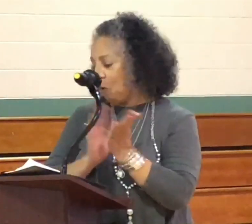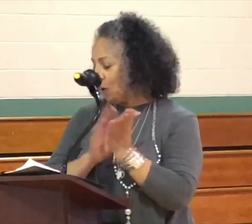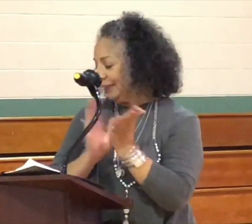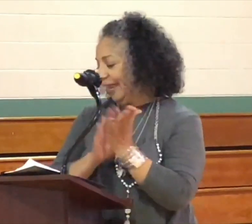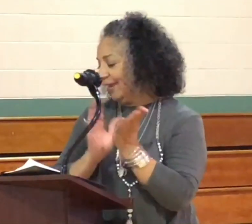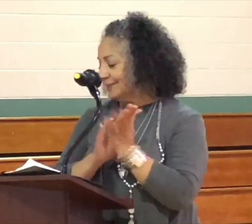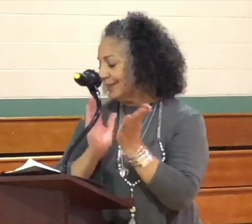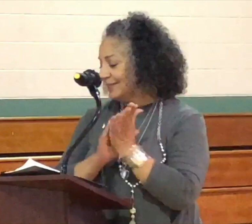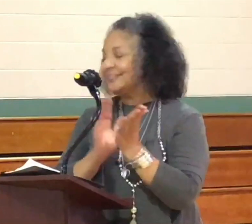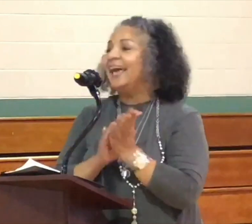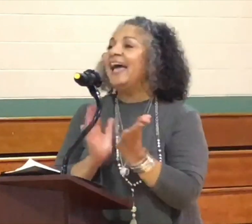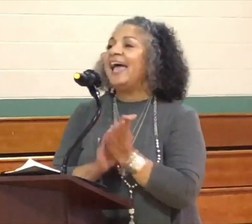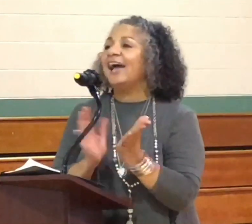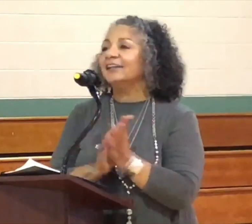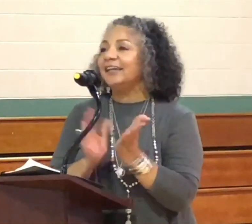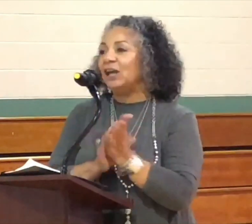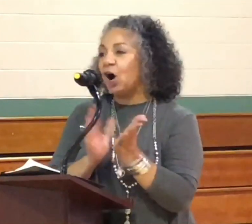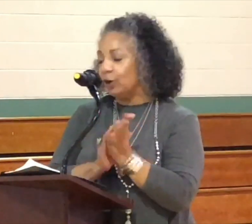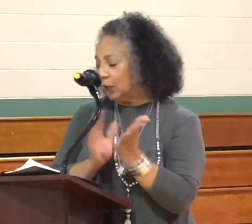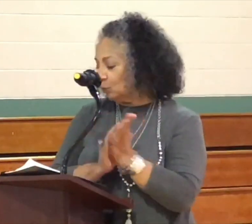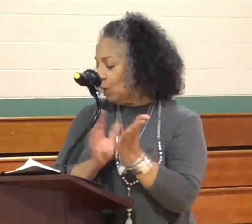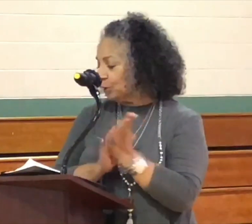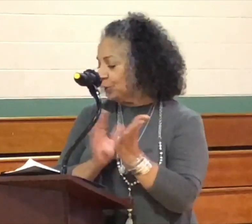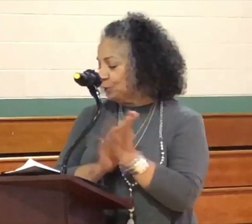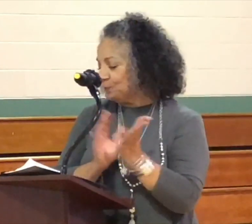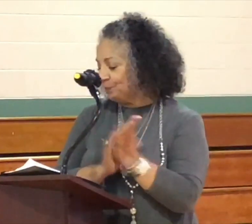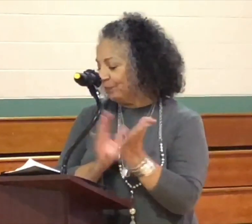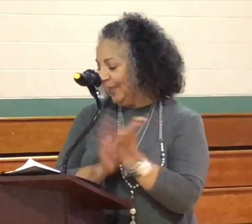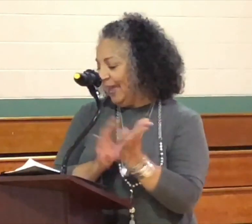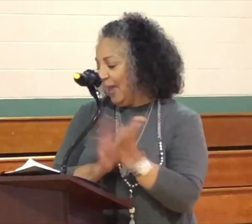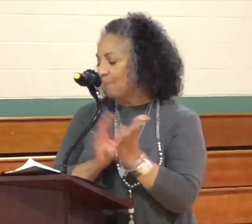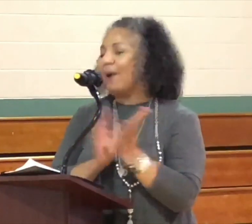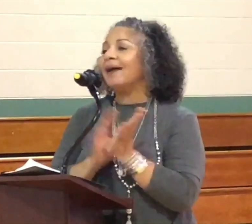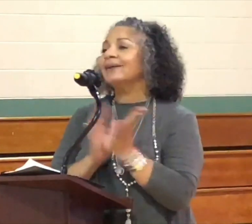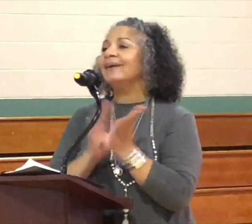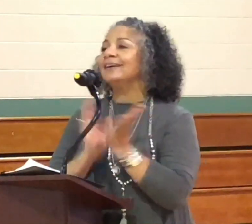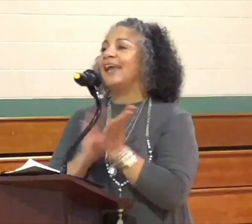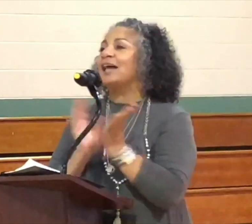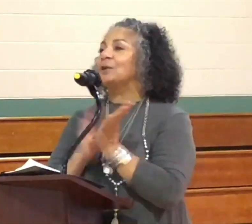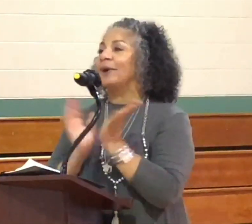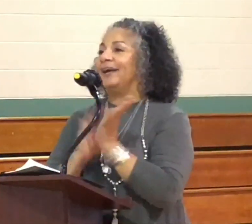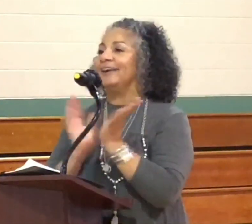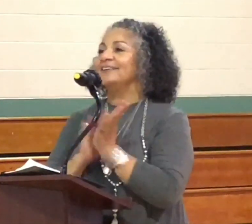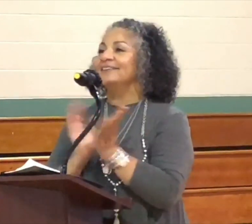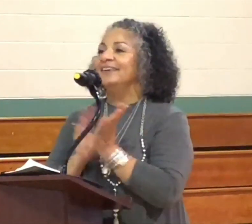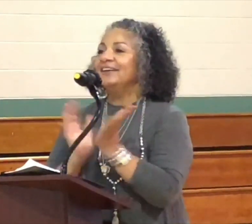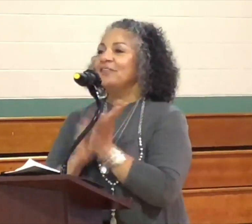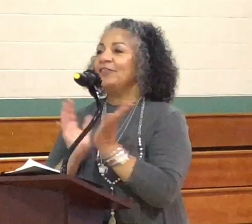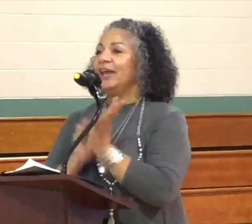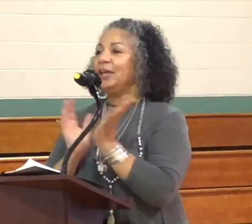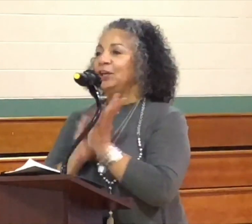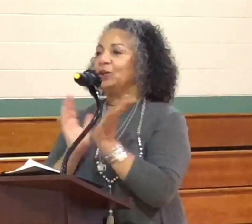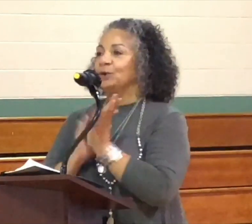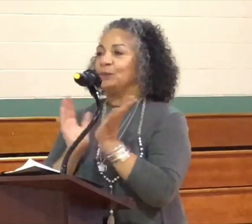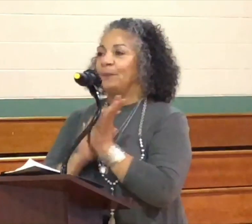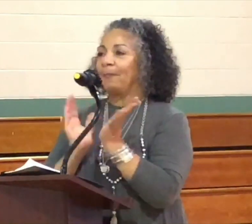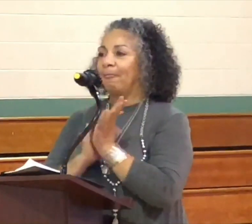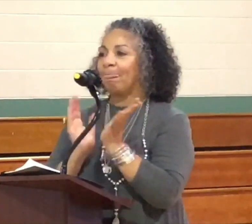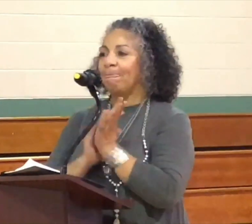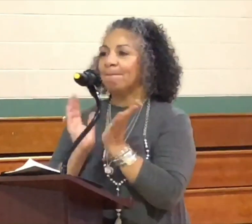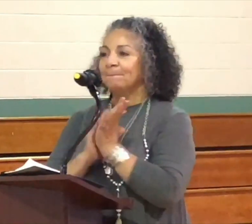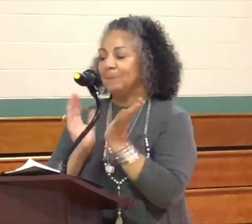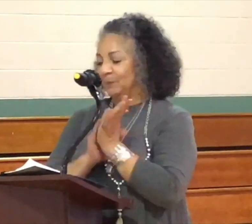7th Ward candidates, Allie Herkenroeder and Monica Galloway. Thank you.